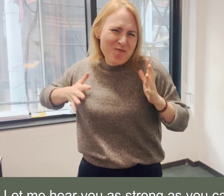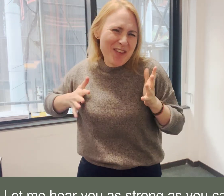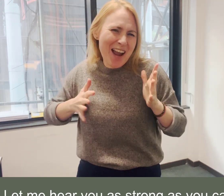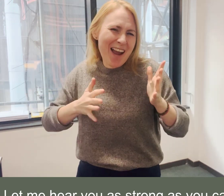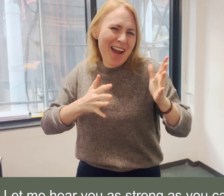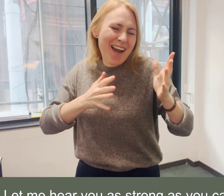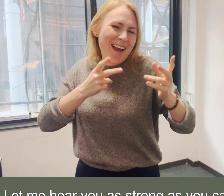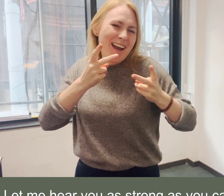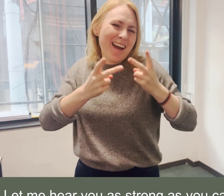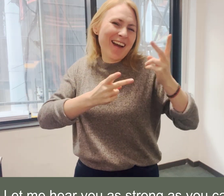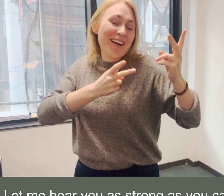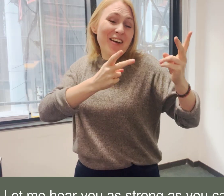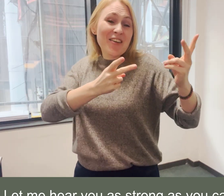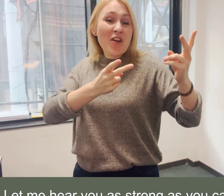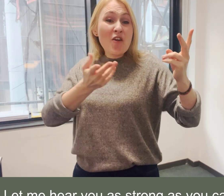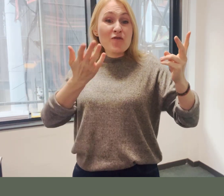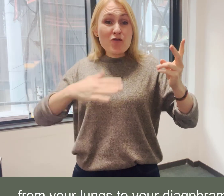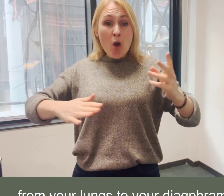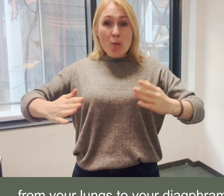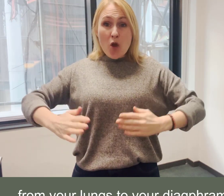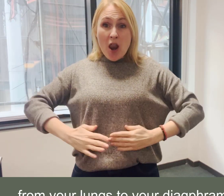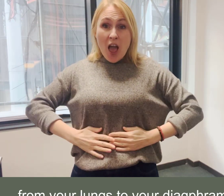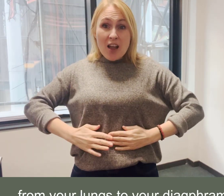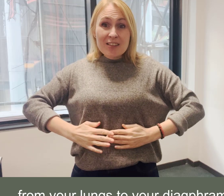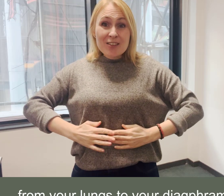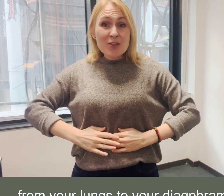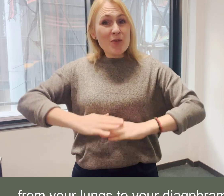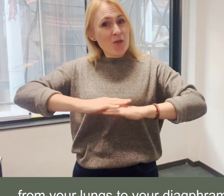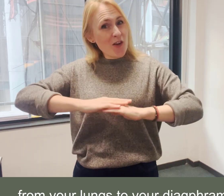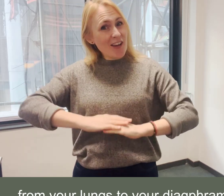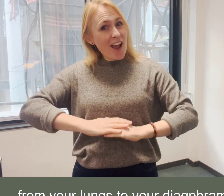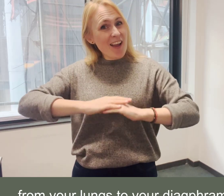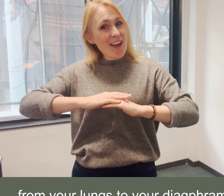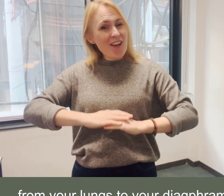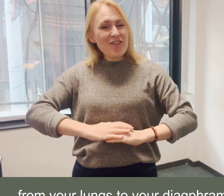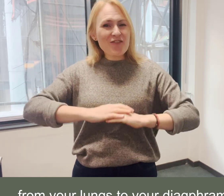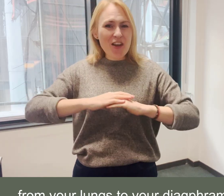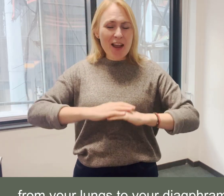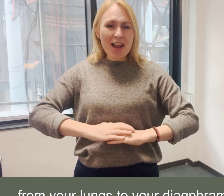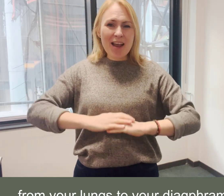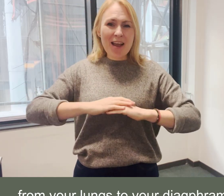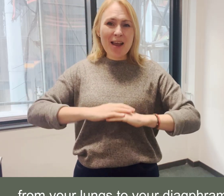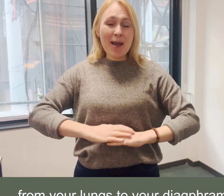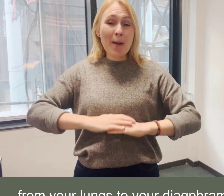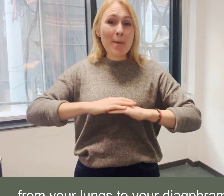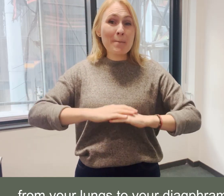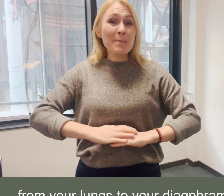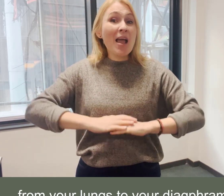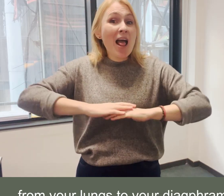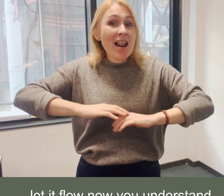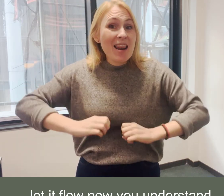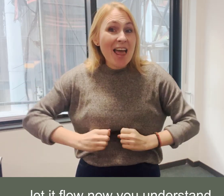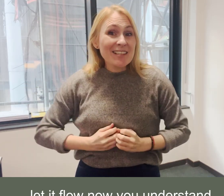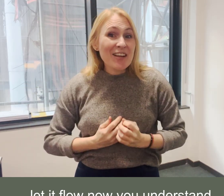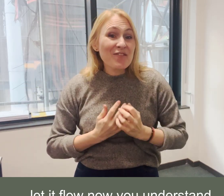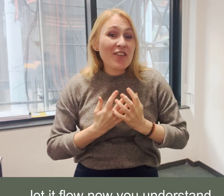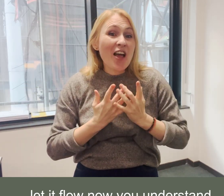can From your lungs to your diaphragm Let it flow